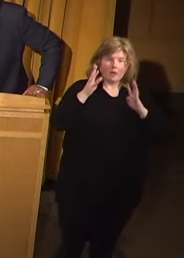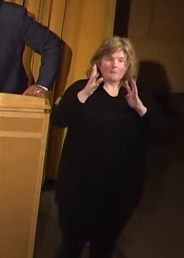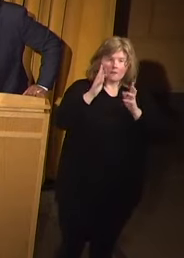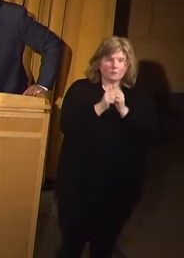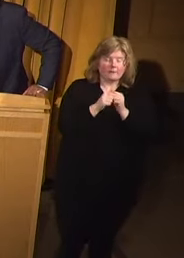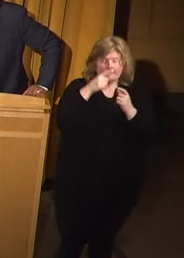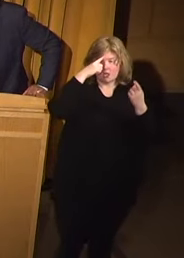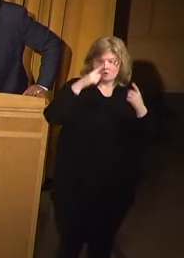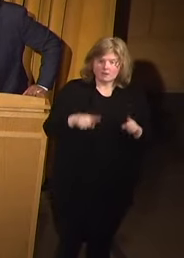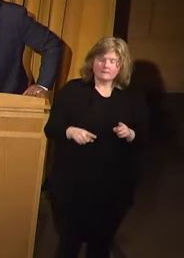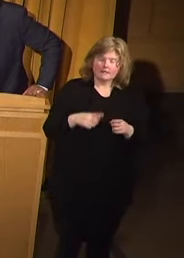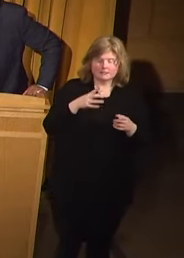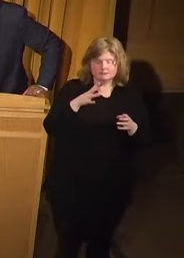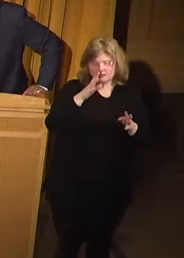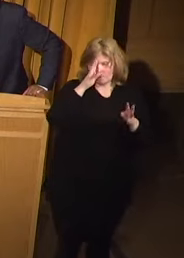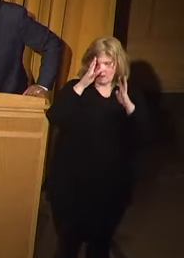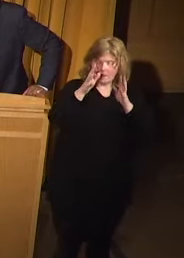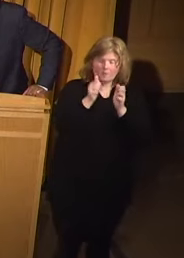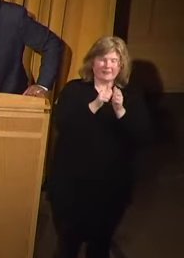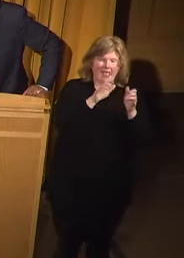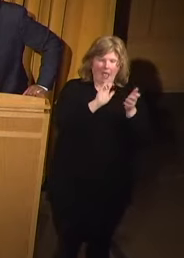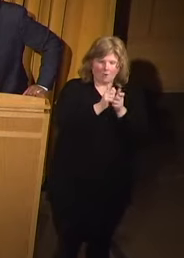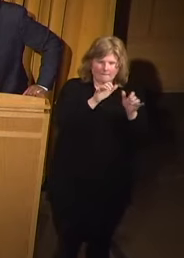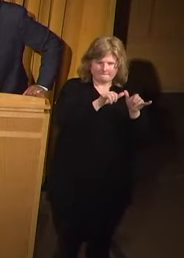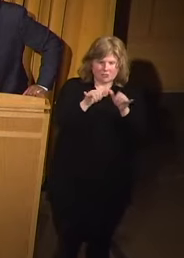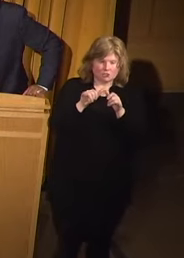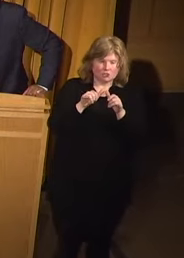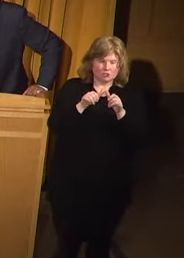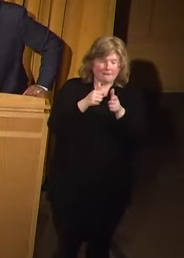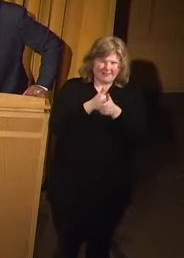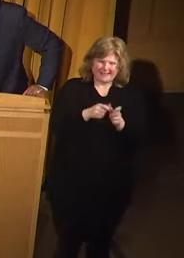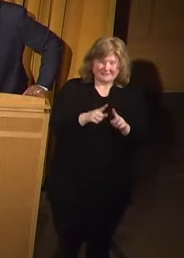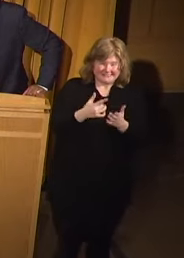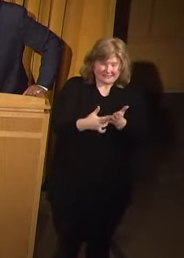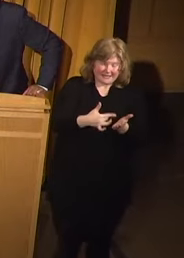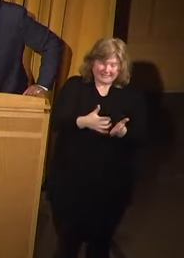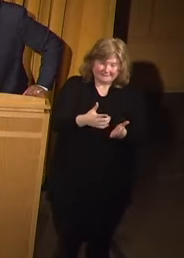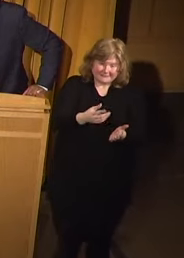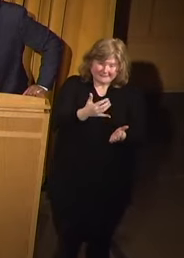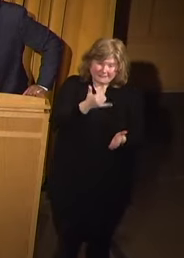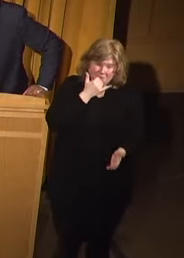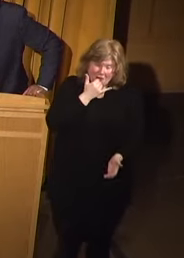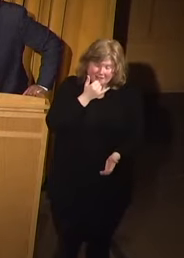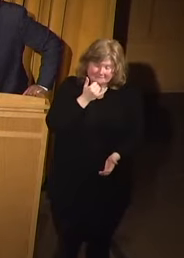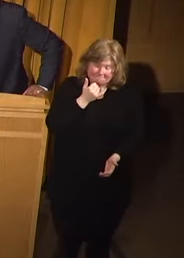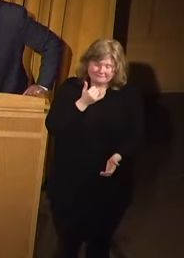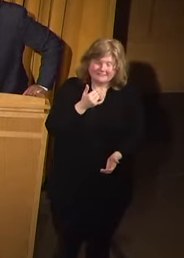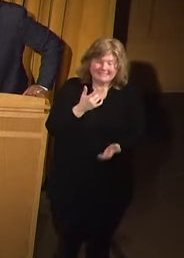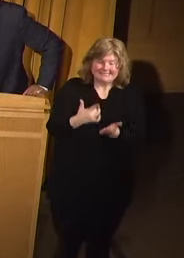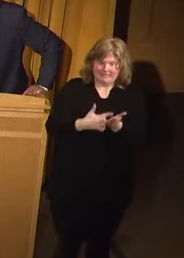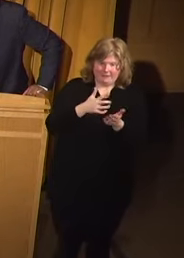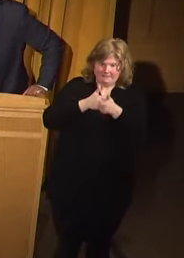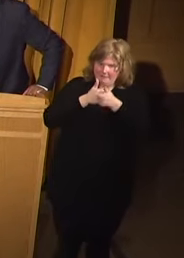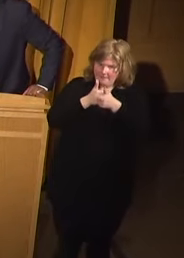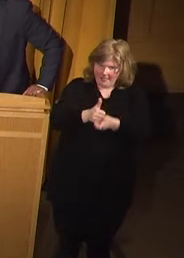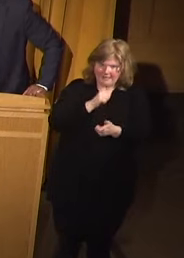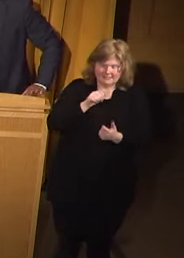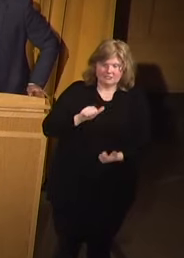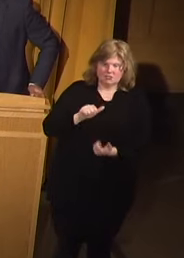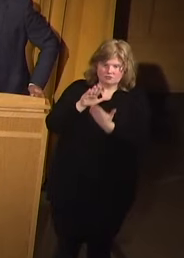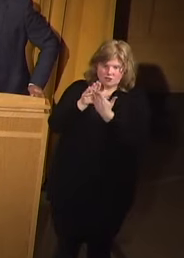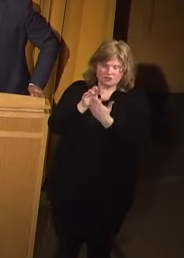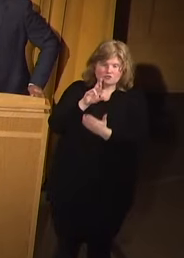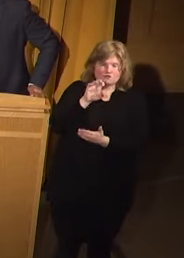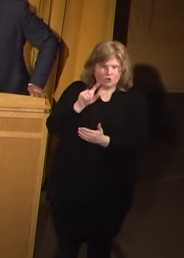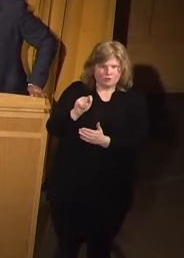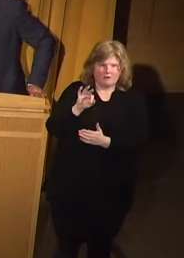and we come up with compliance measures, but sometimes they're wrong. Sometimes the compliance measure doesn't address the actual root of